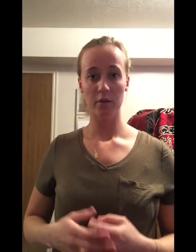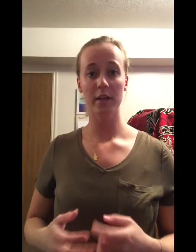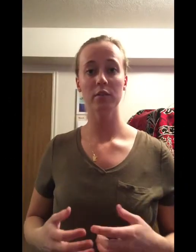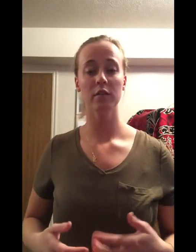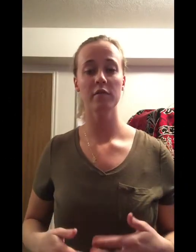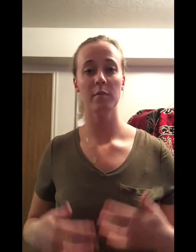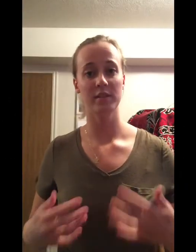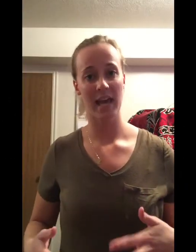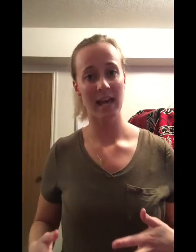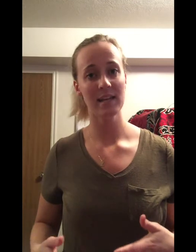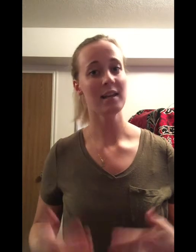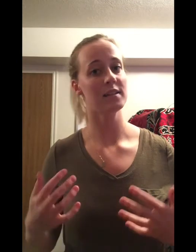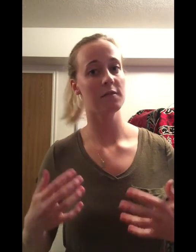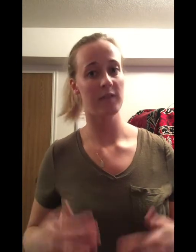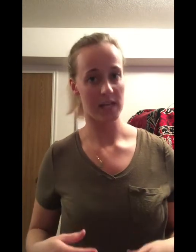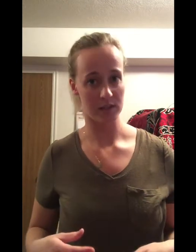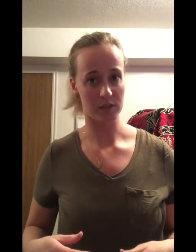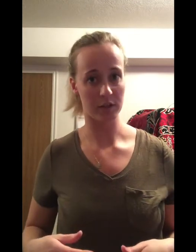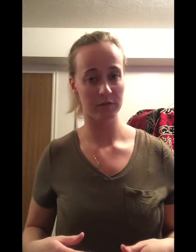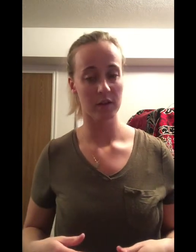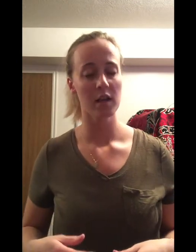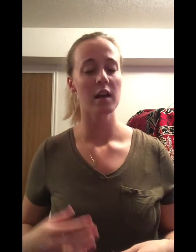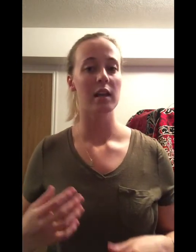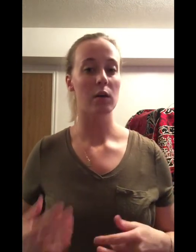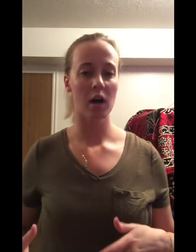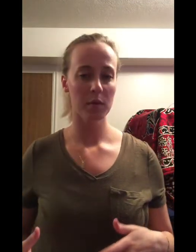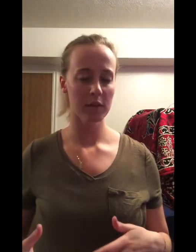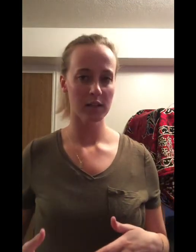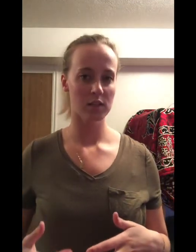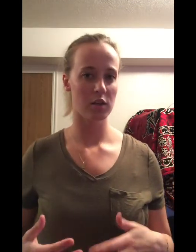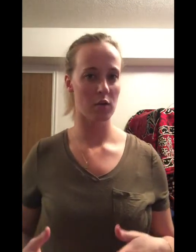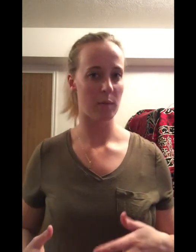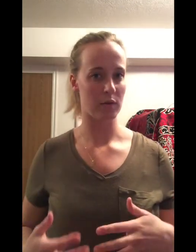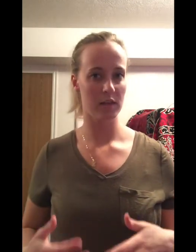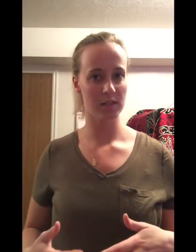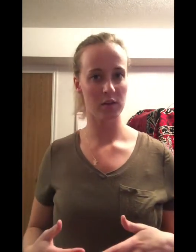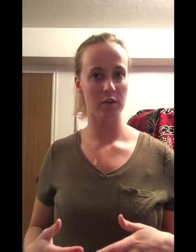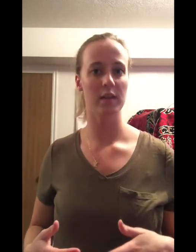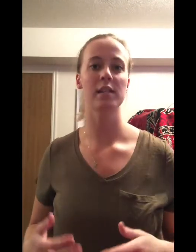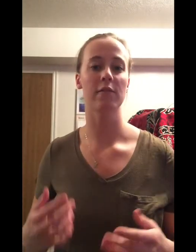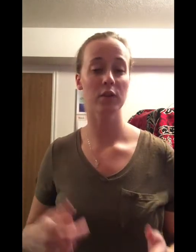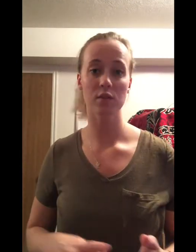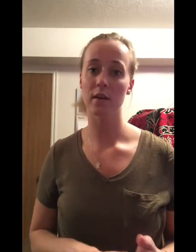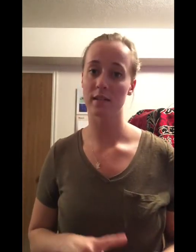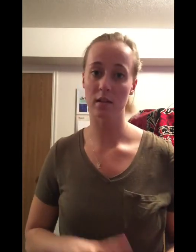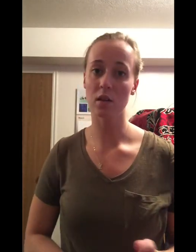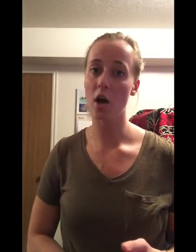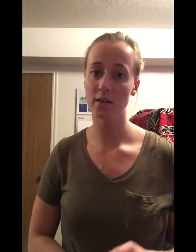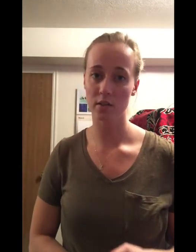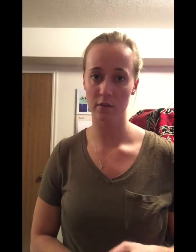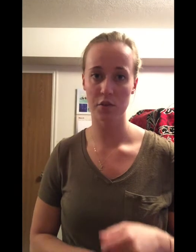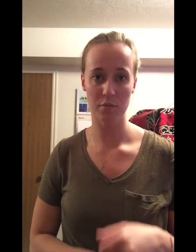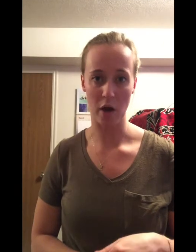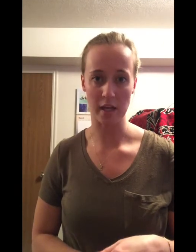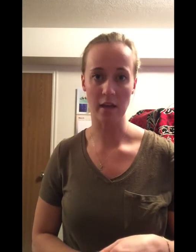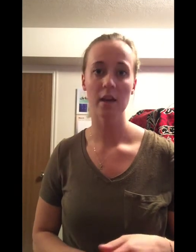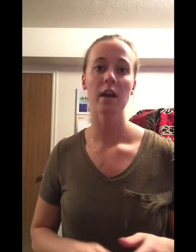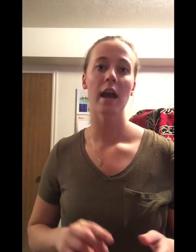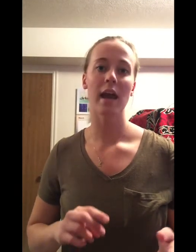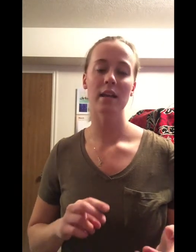Cranial nerve number 10 is the vagus nerve. Now a couple things to note about this nerve is that, first of all, it's the longest nerve in your body, and